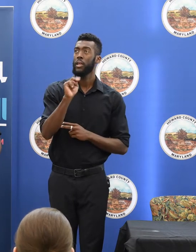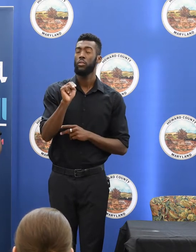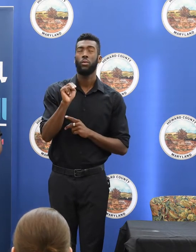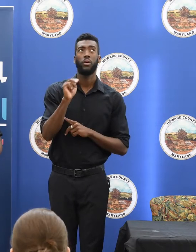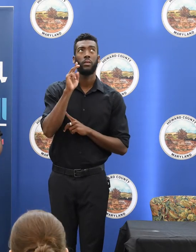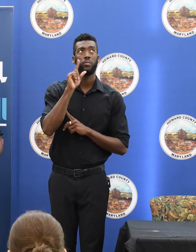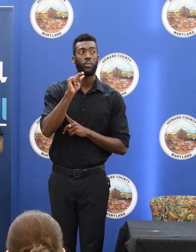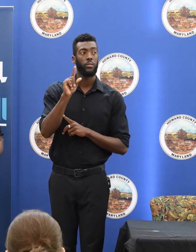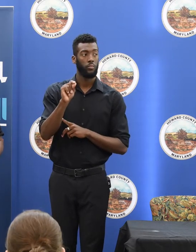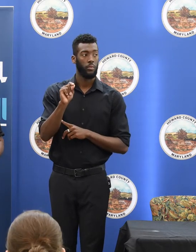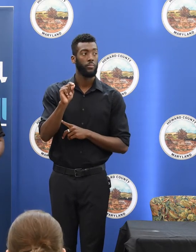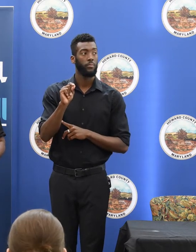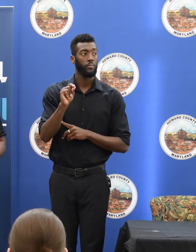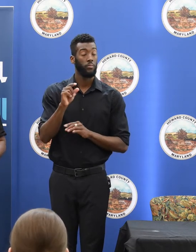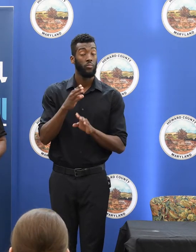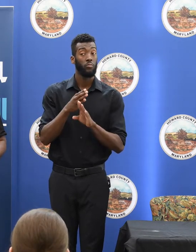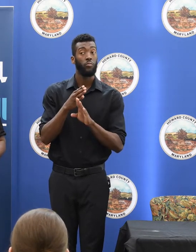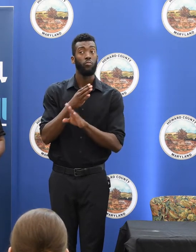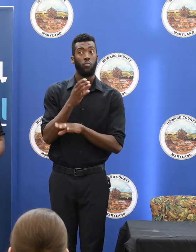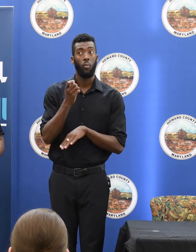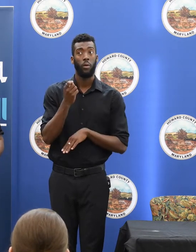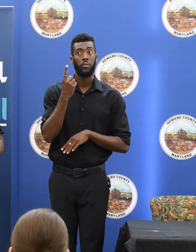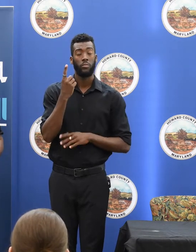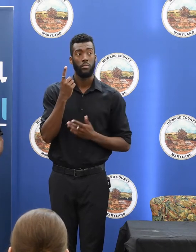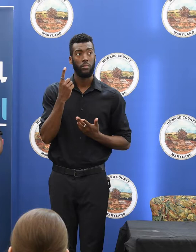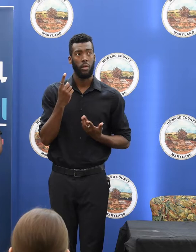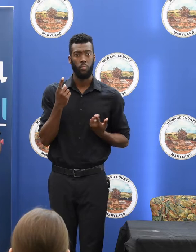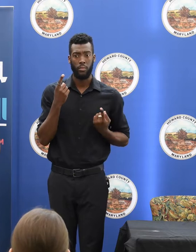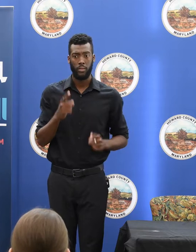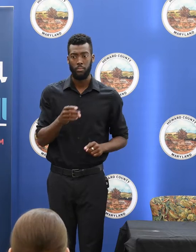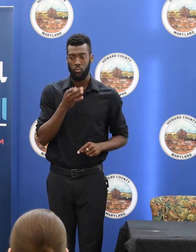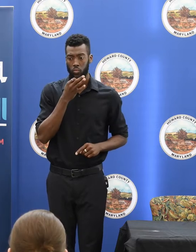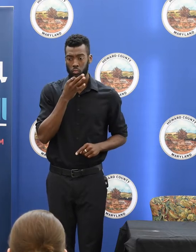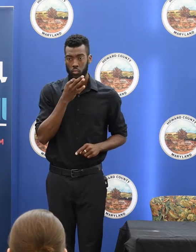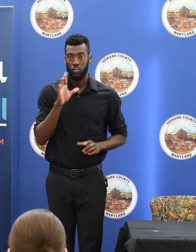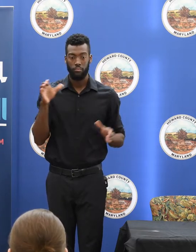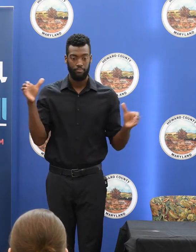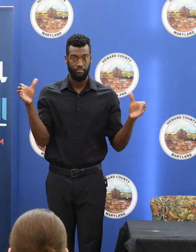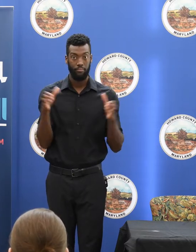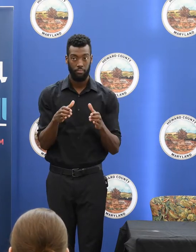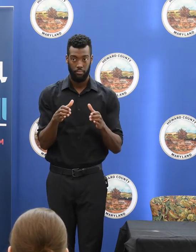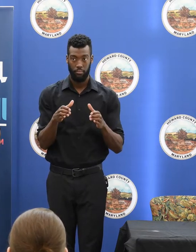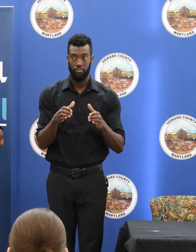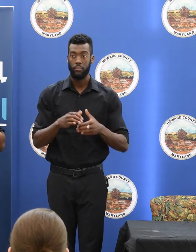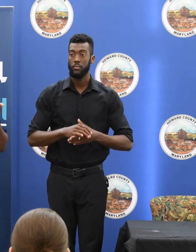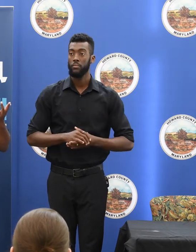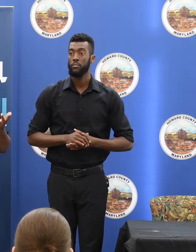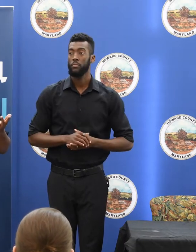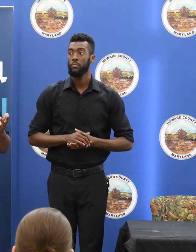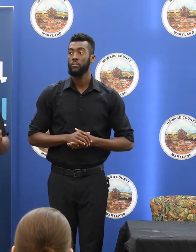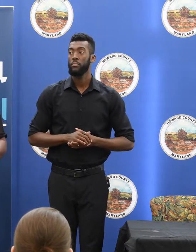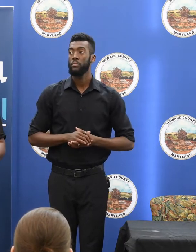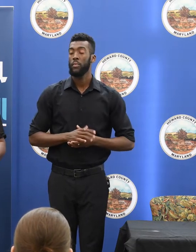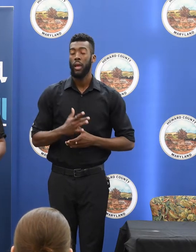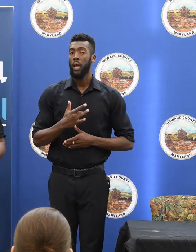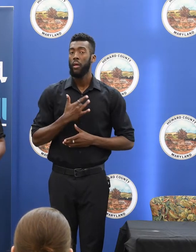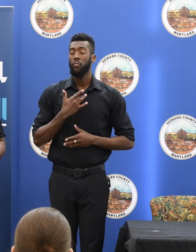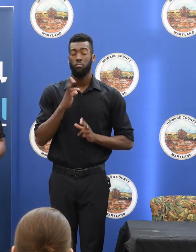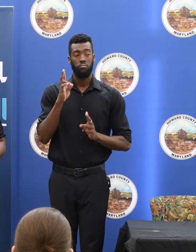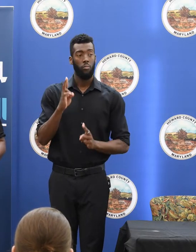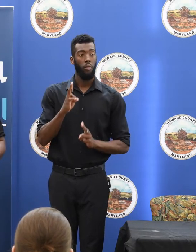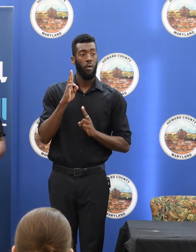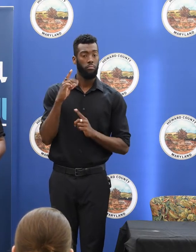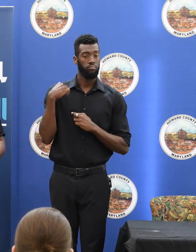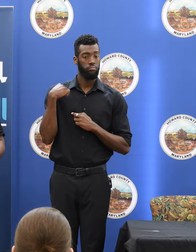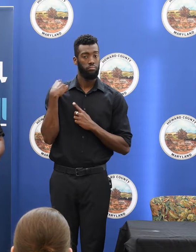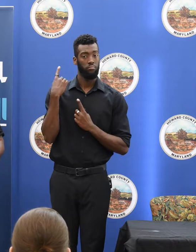2020 before we understood what was about to happen. We gathered here. I was privileged since then to attend many